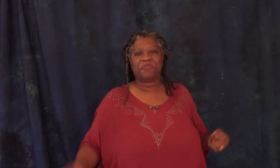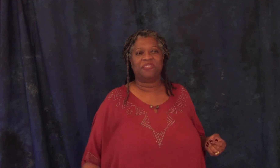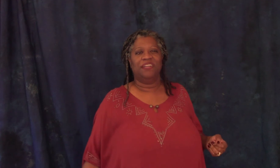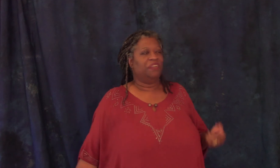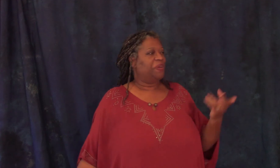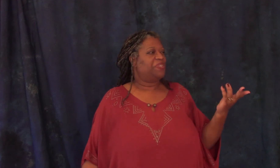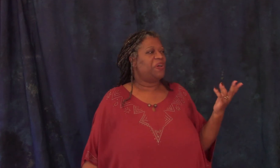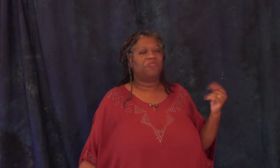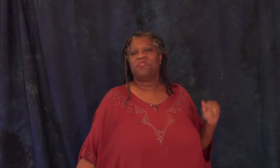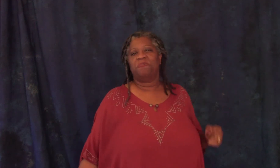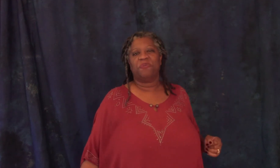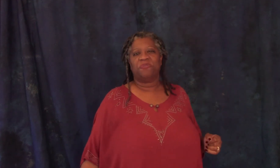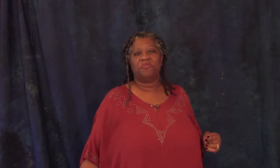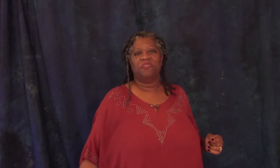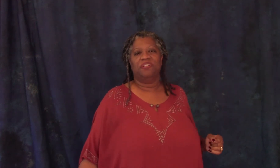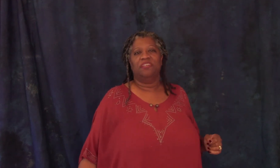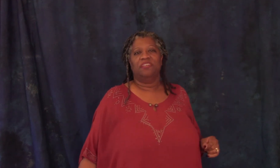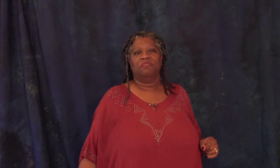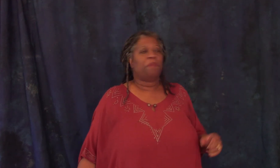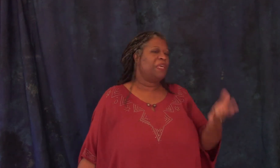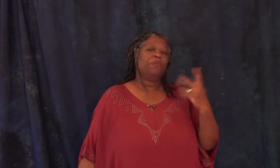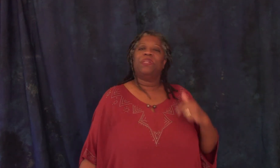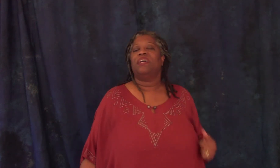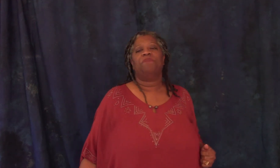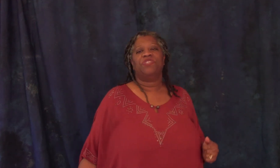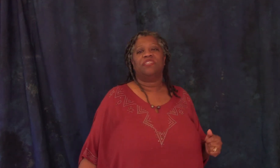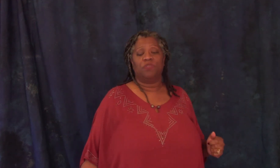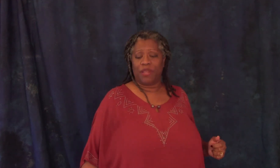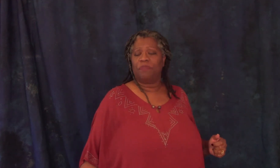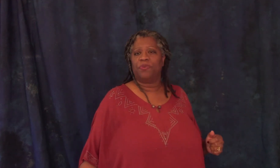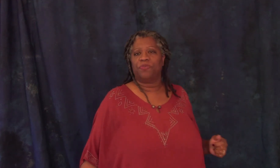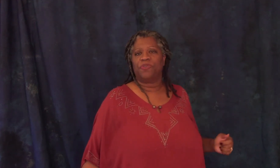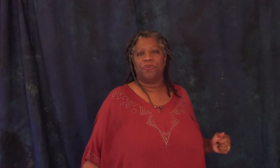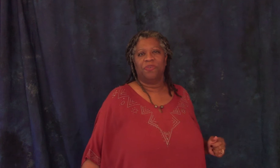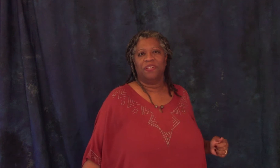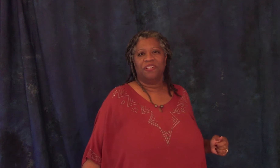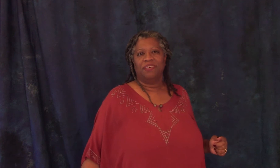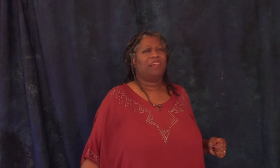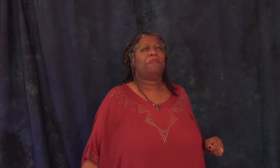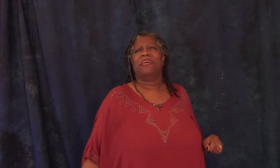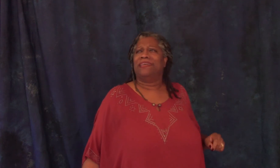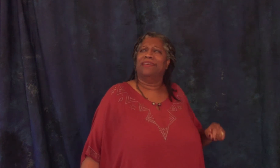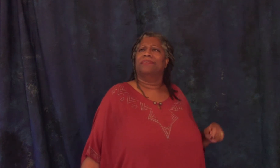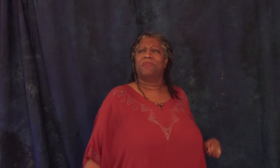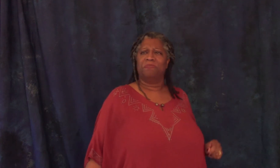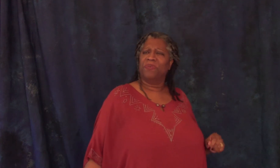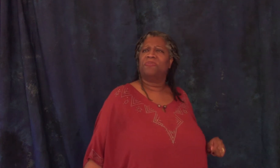my servants are beautiful my people when they come for justice why they're beautiful too i bet my kingdom is beautiful